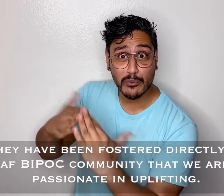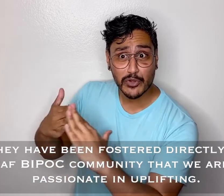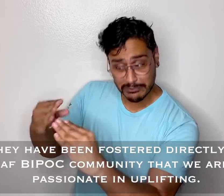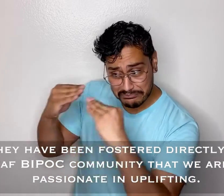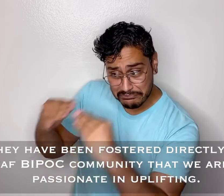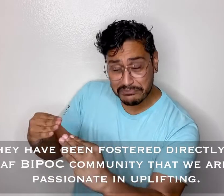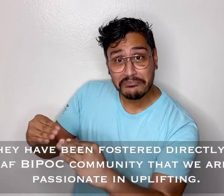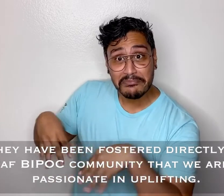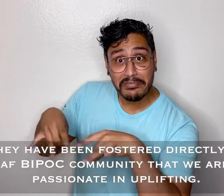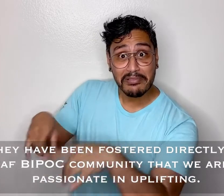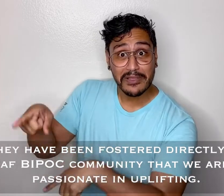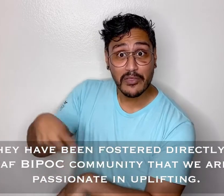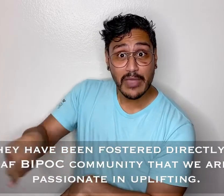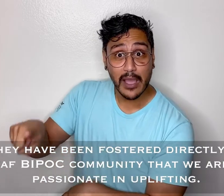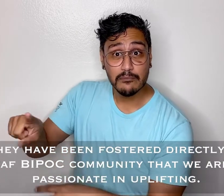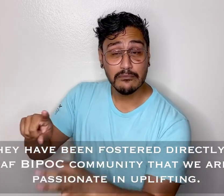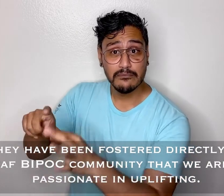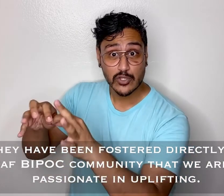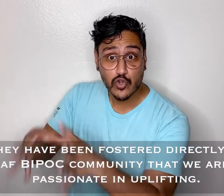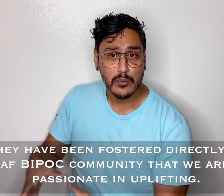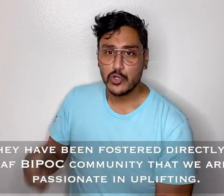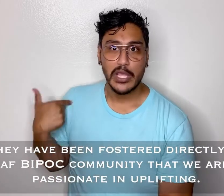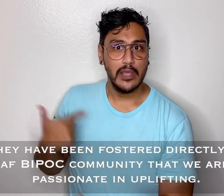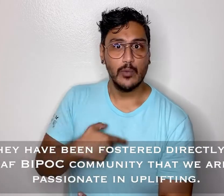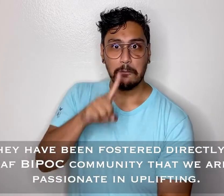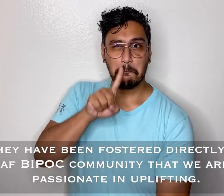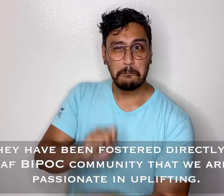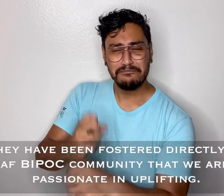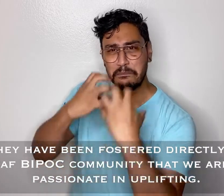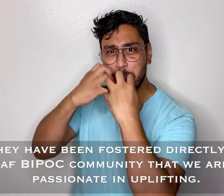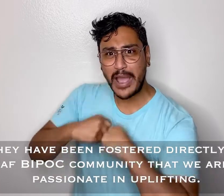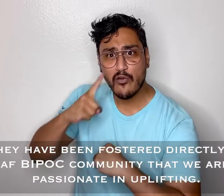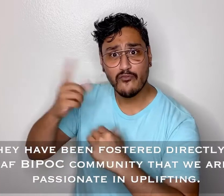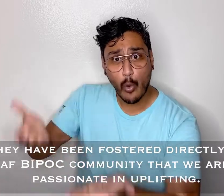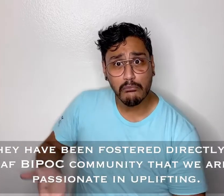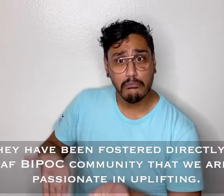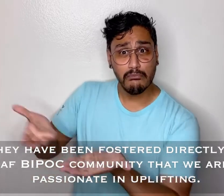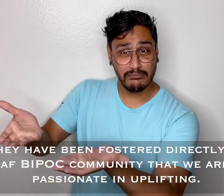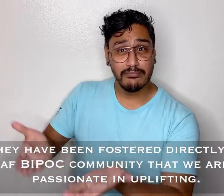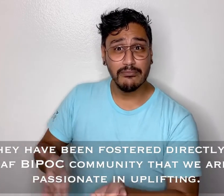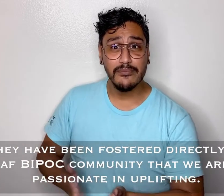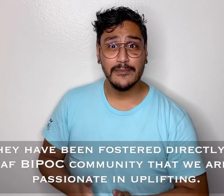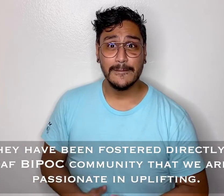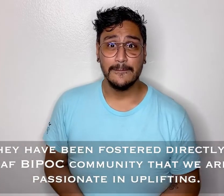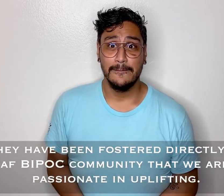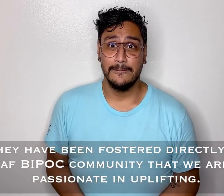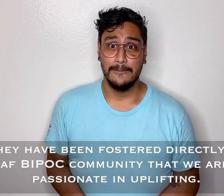For they have been fostered directly by the Deaf by POC community that we are so passionate and uplifting.